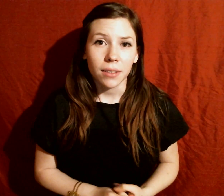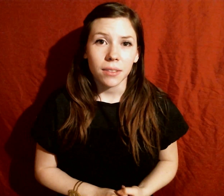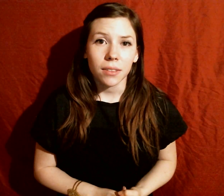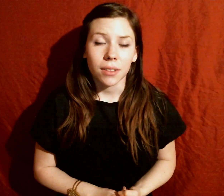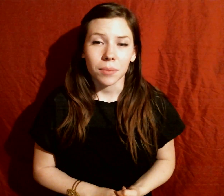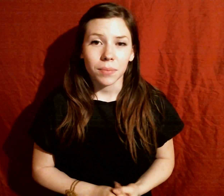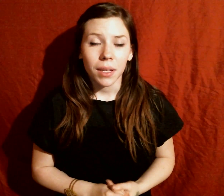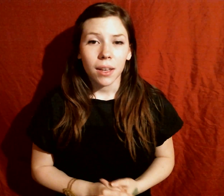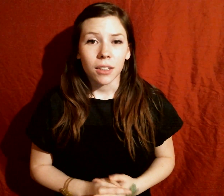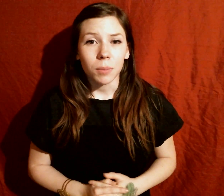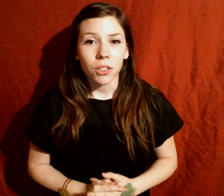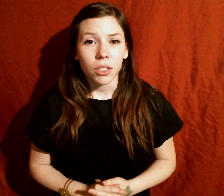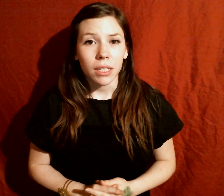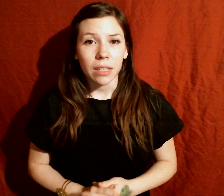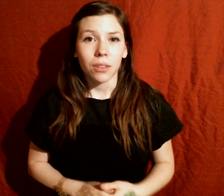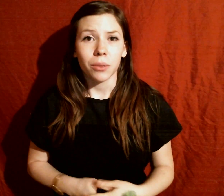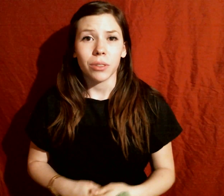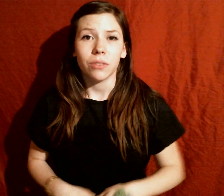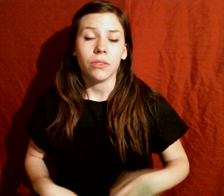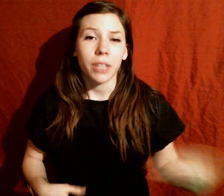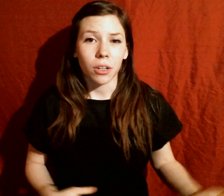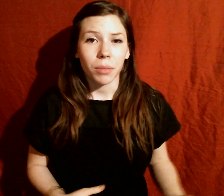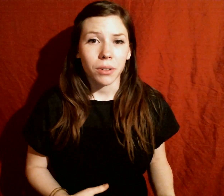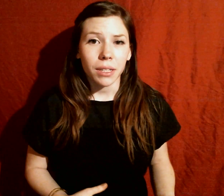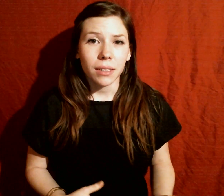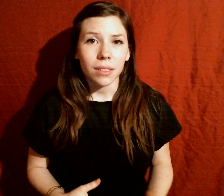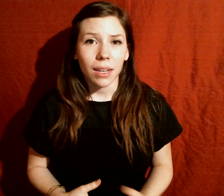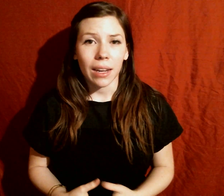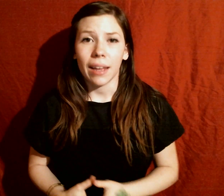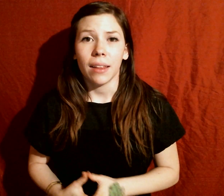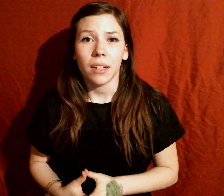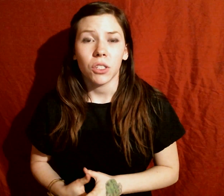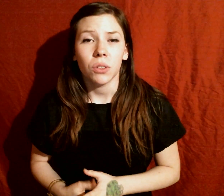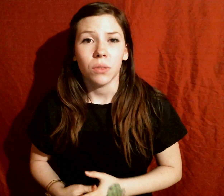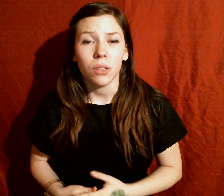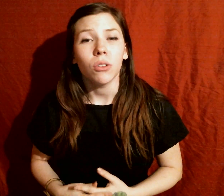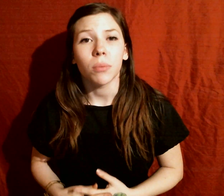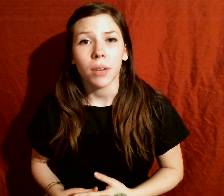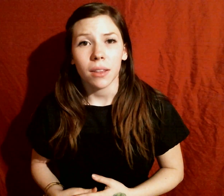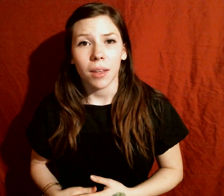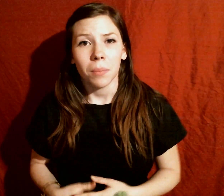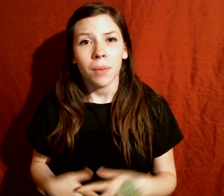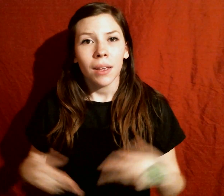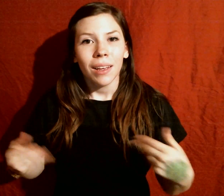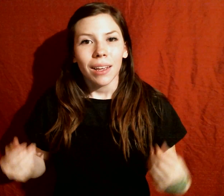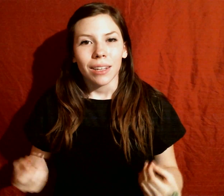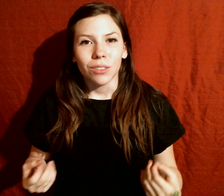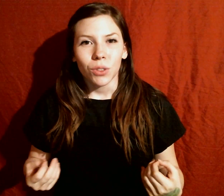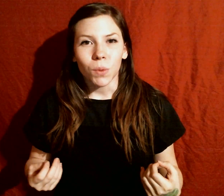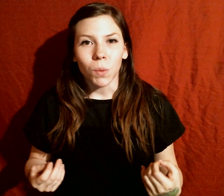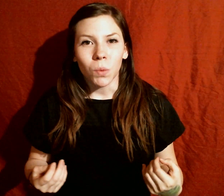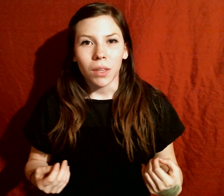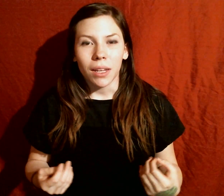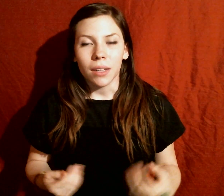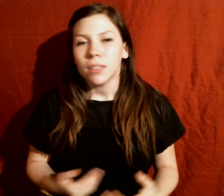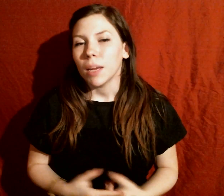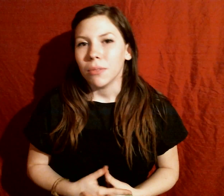especially those of later periods and I like to incorporate them into the type of